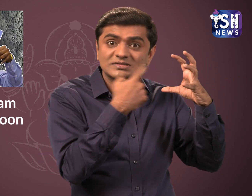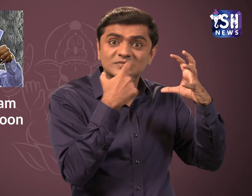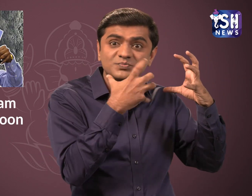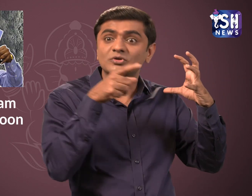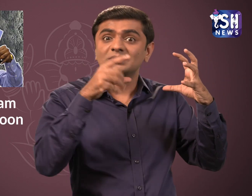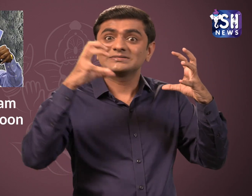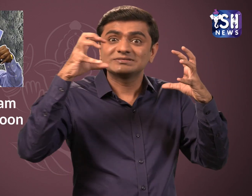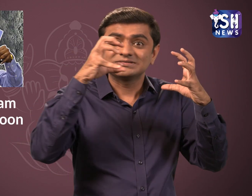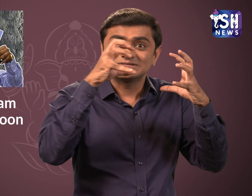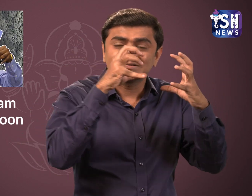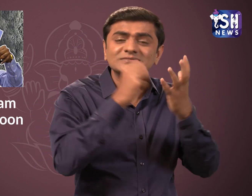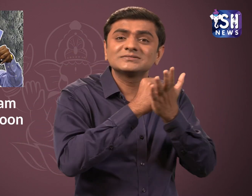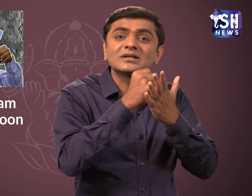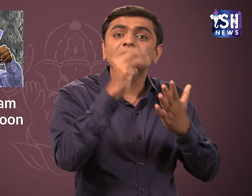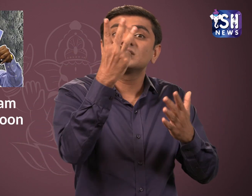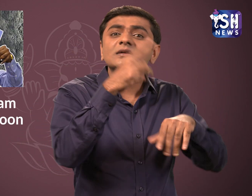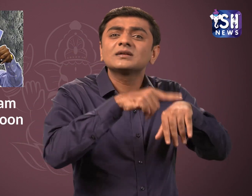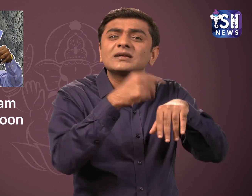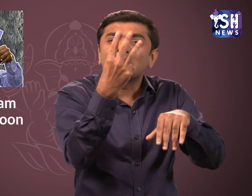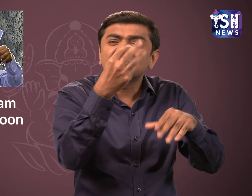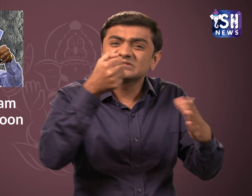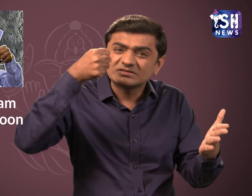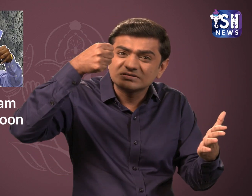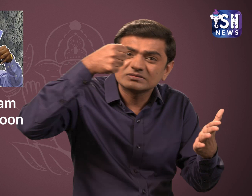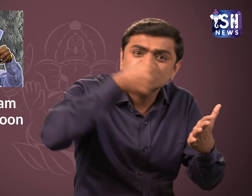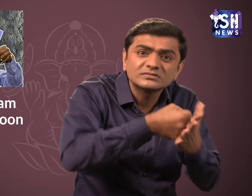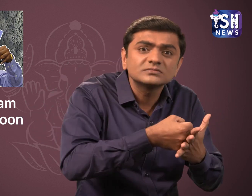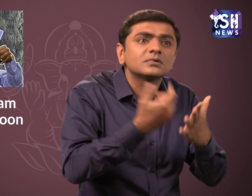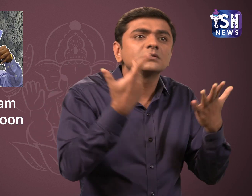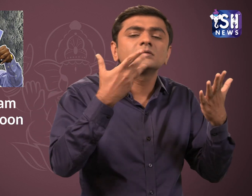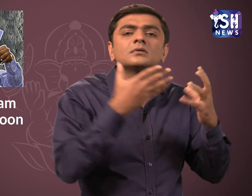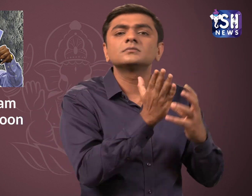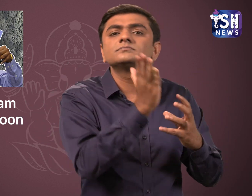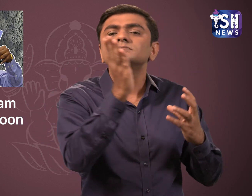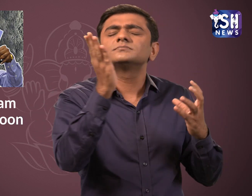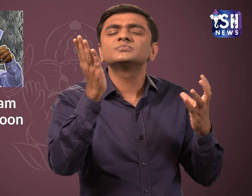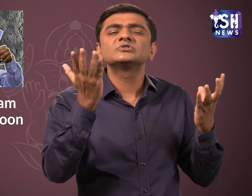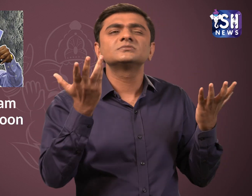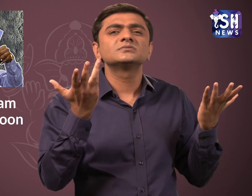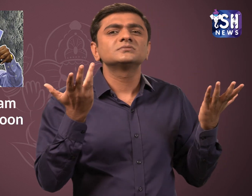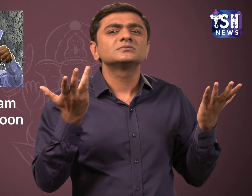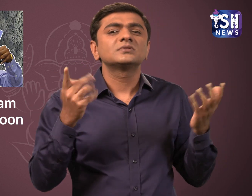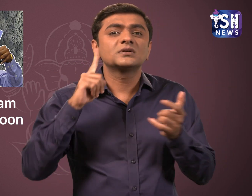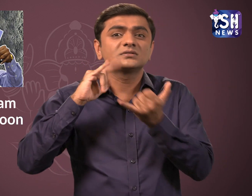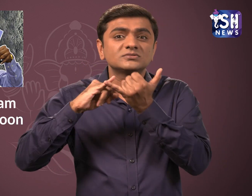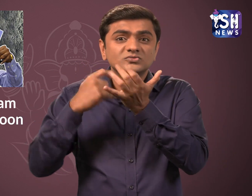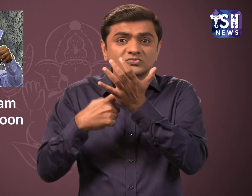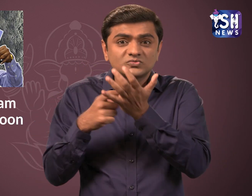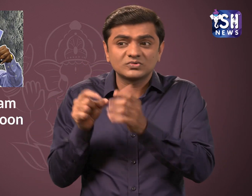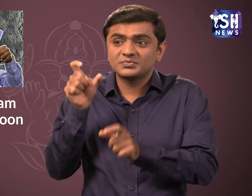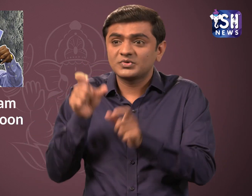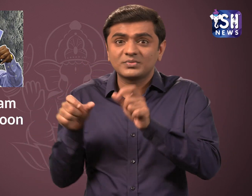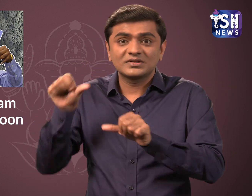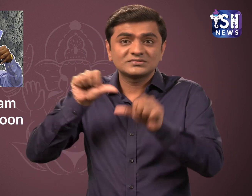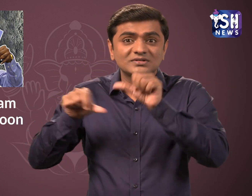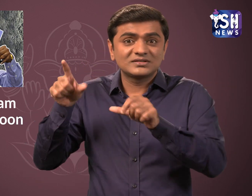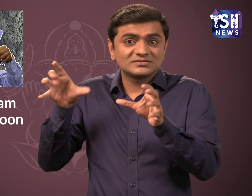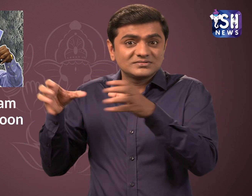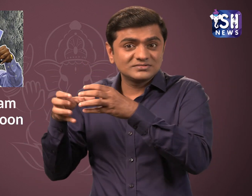The lander was going to land on the Moon in 3 minutes but it deviated from its path. Scientists at